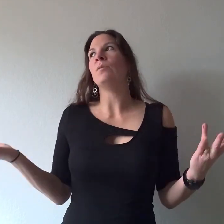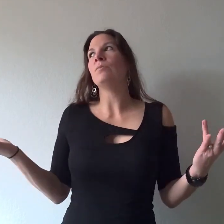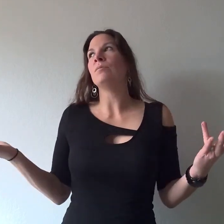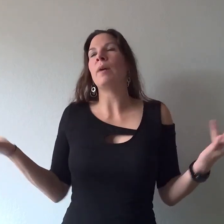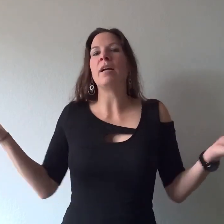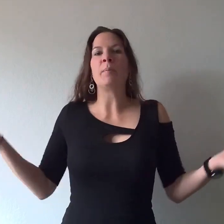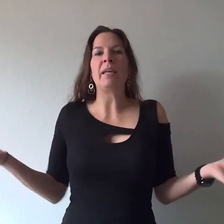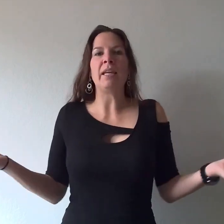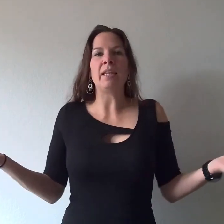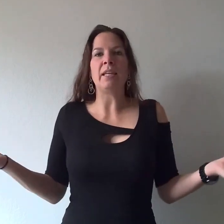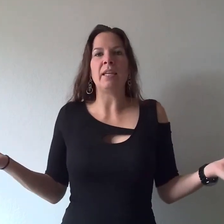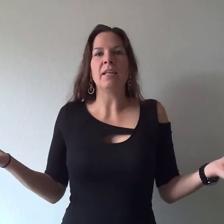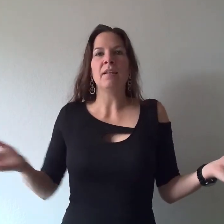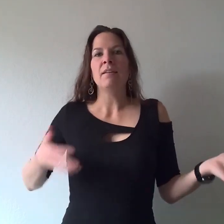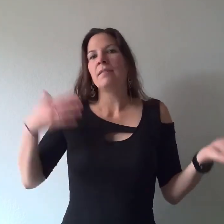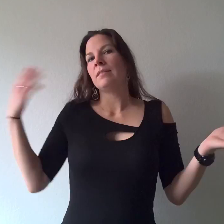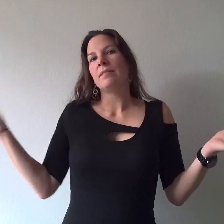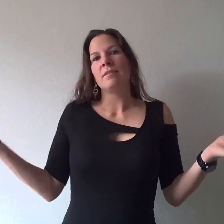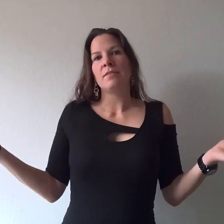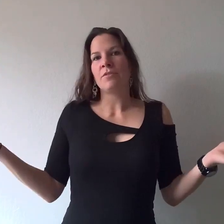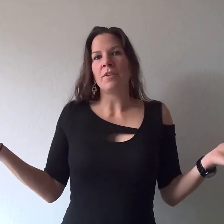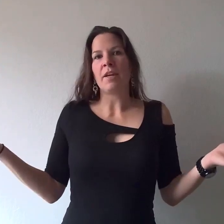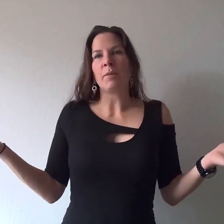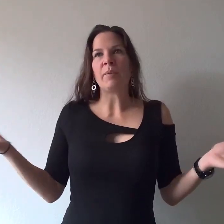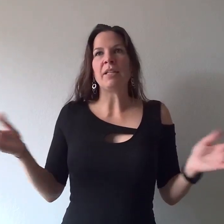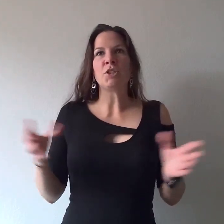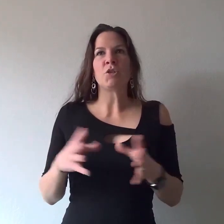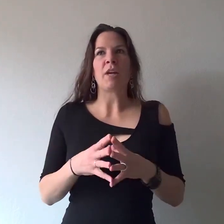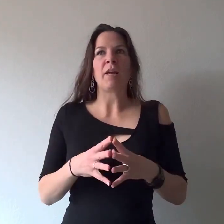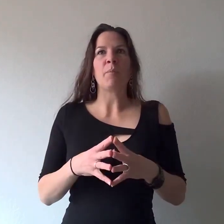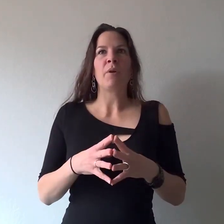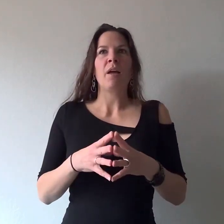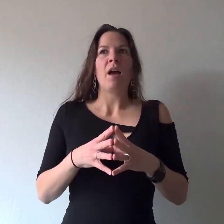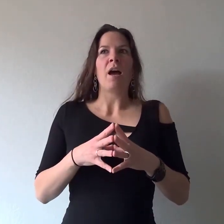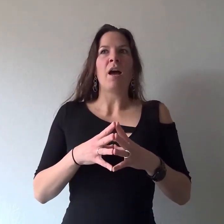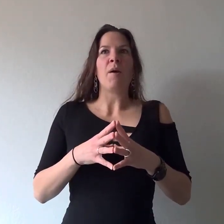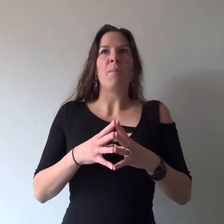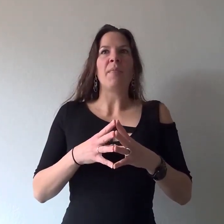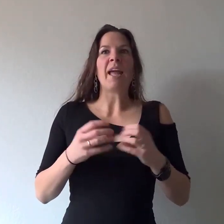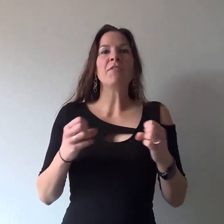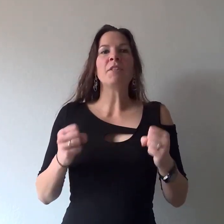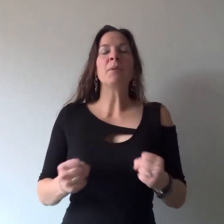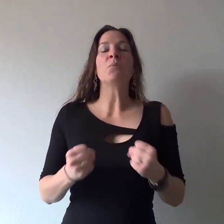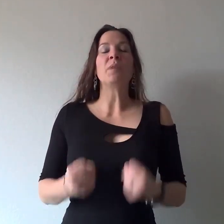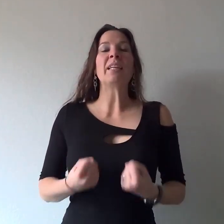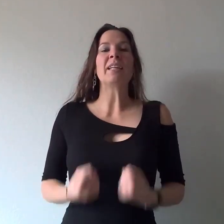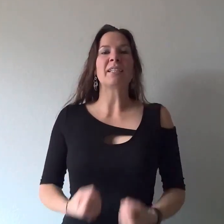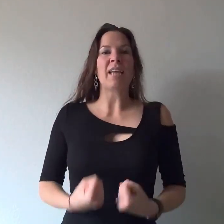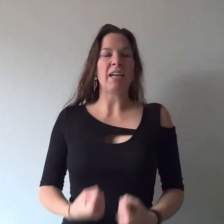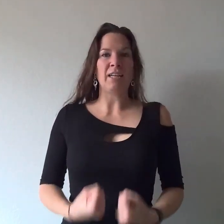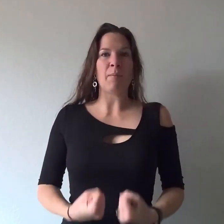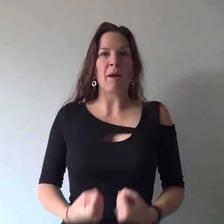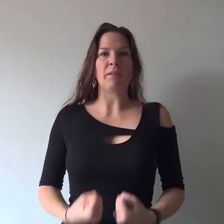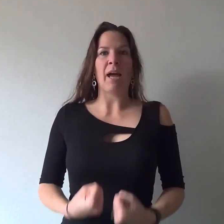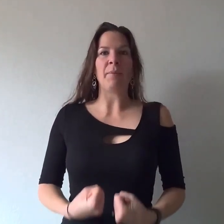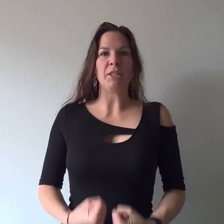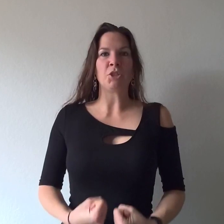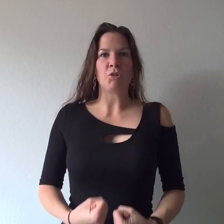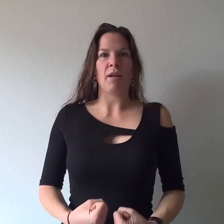wear a bikini for their beach trip they have to be really excited about that beach trip